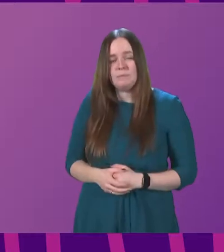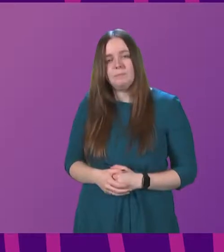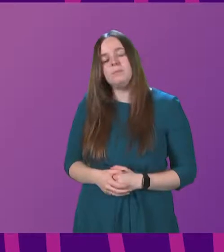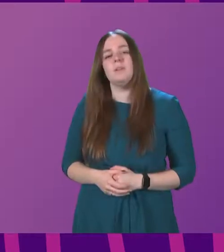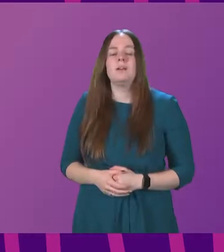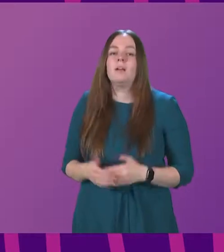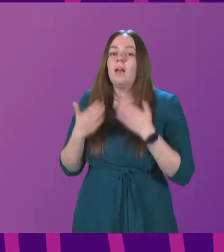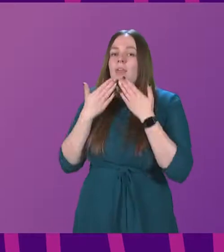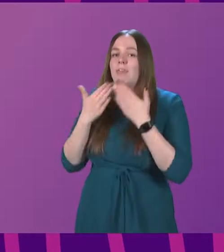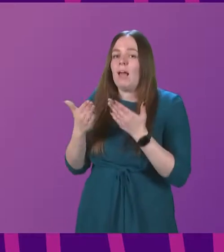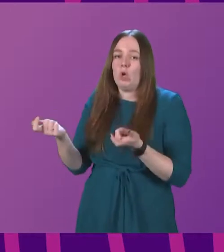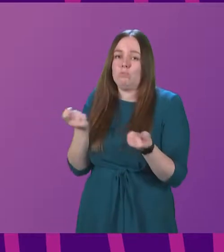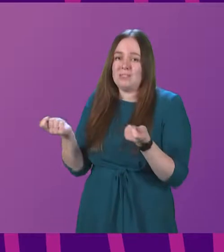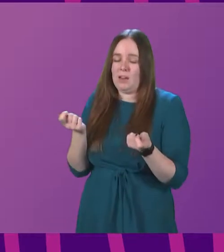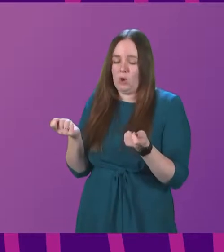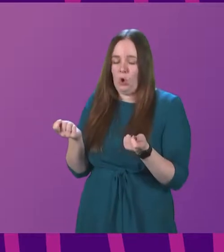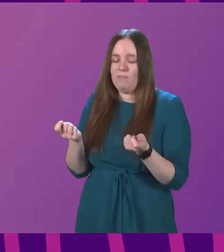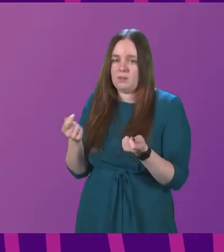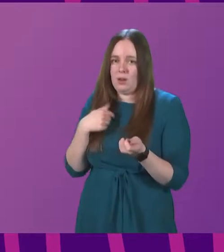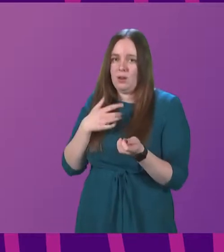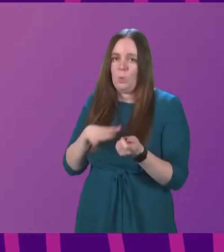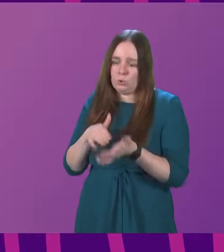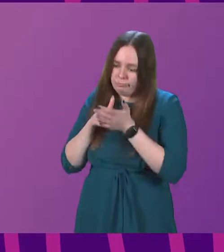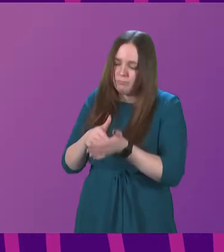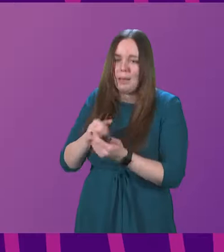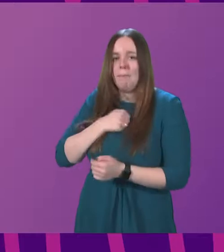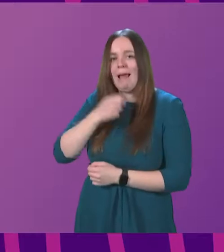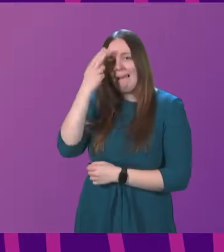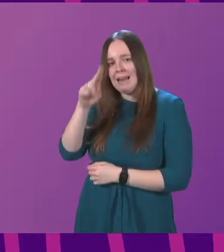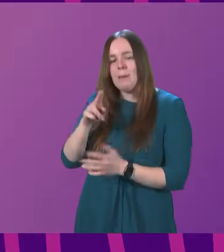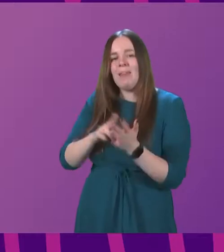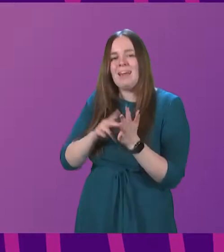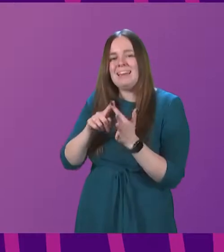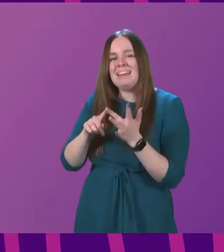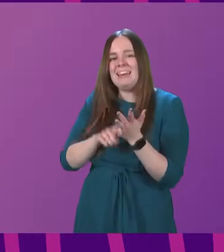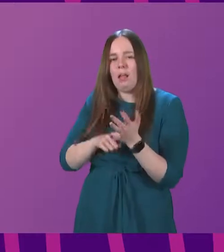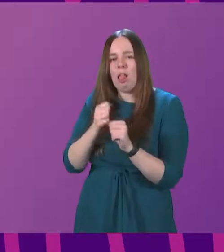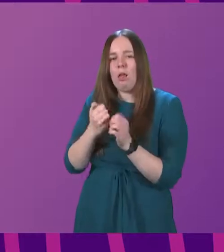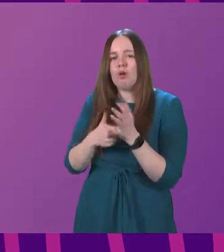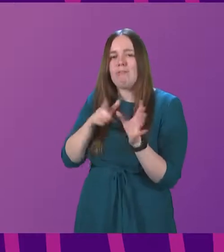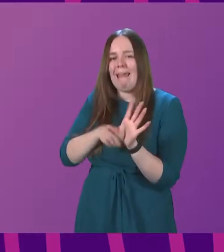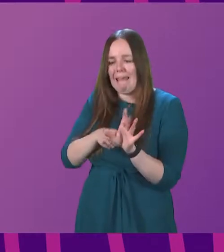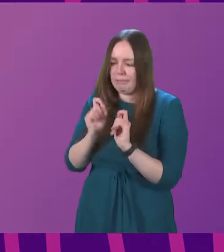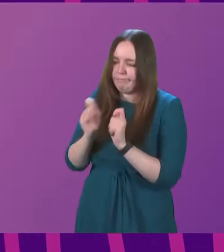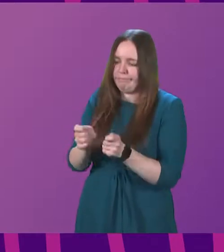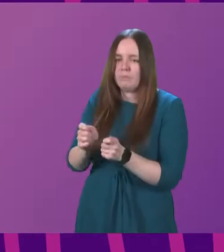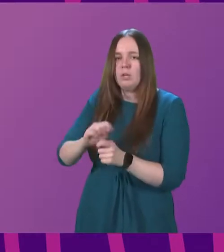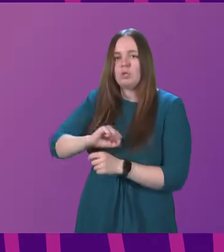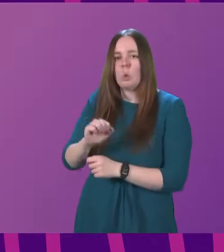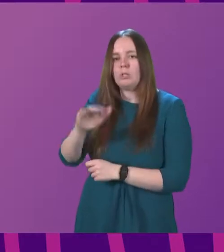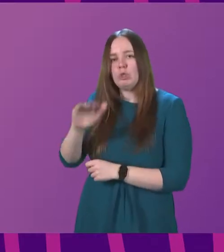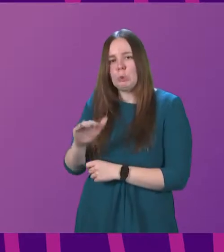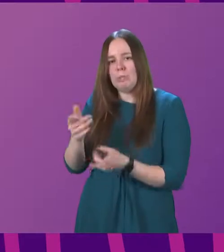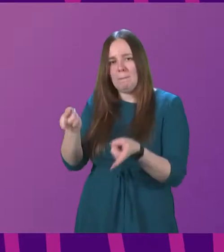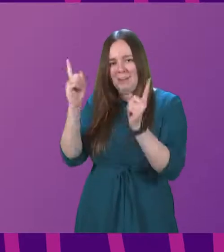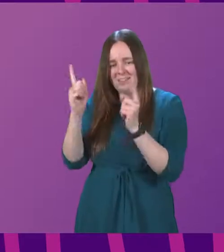Thank you, Presenting Officer. I do rise to move the motion in my name that Neil Gray be appointed as a Scottish junior minister. Let